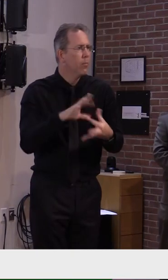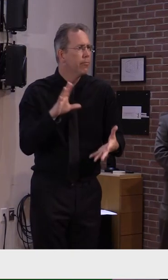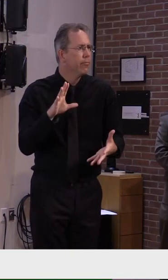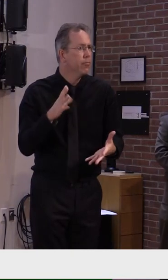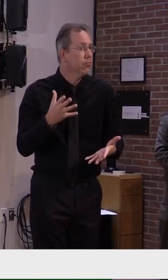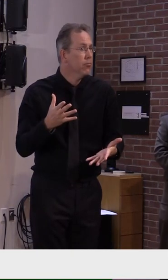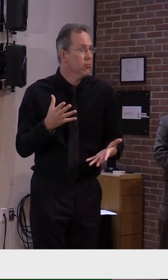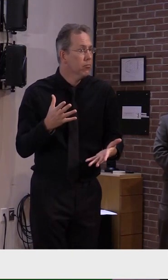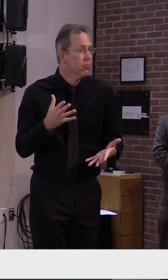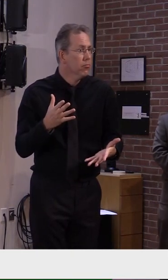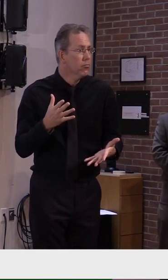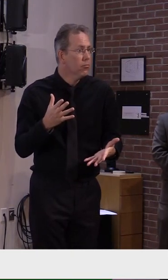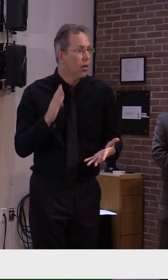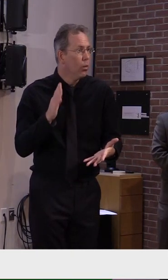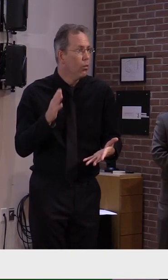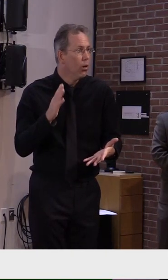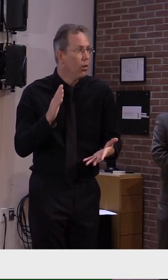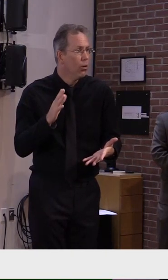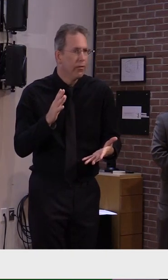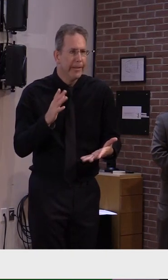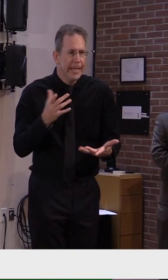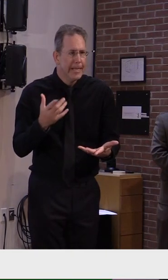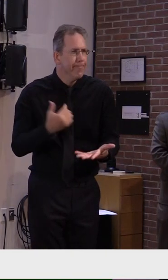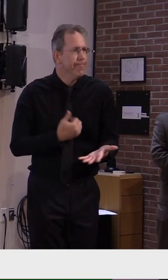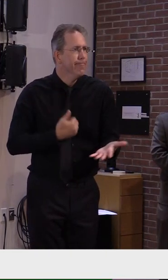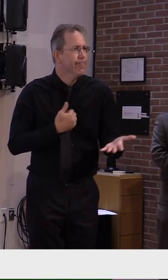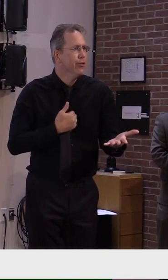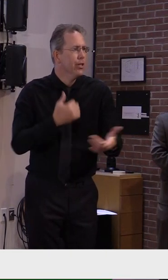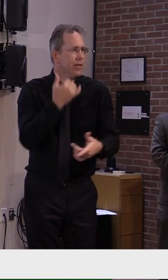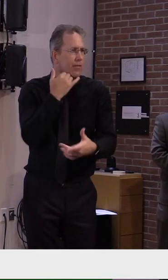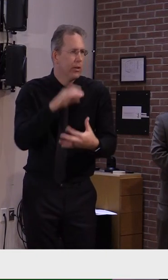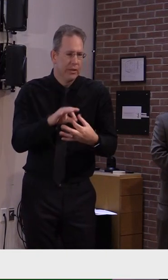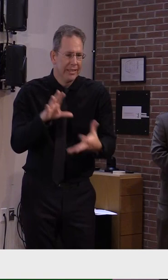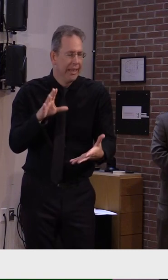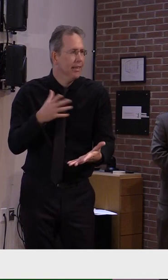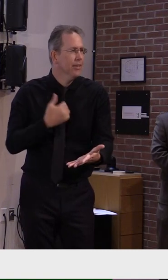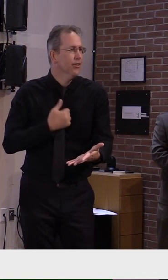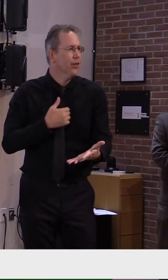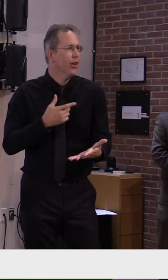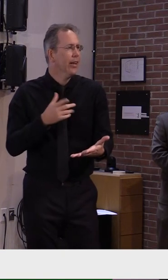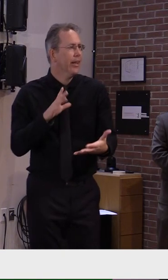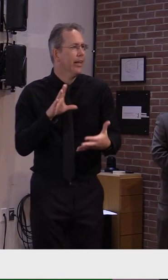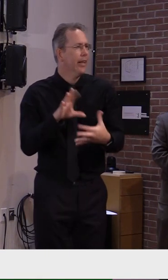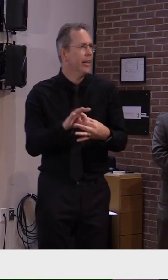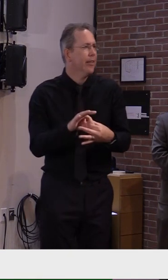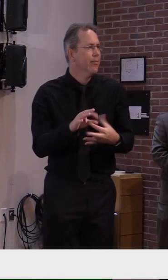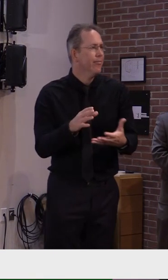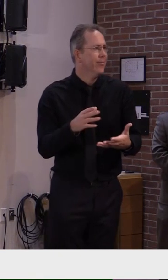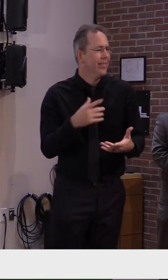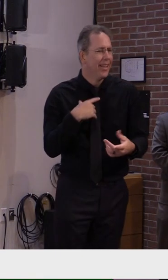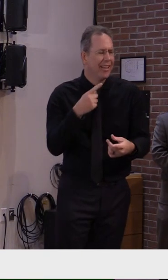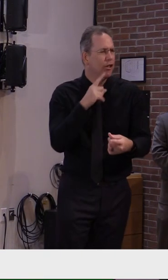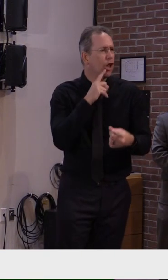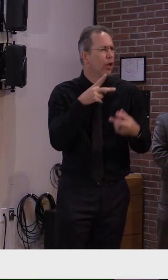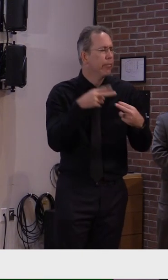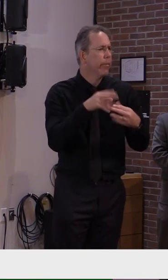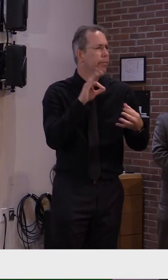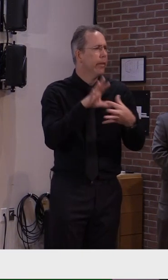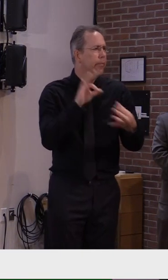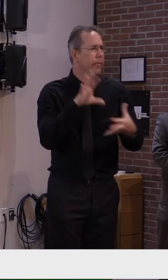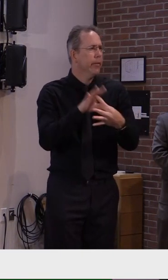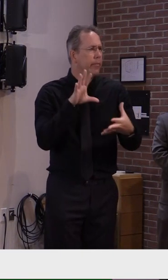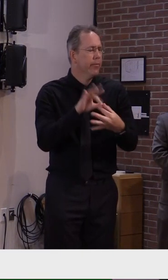Yeah, sorry, Aaron, we may have... On top of that, for a total target of 120 days,